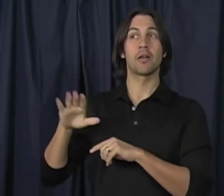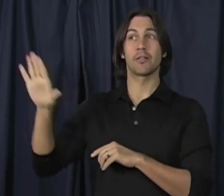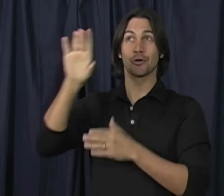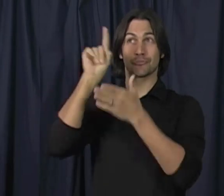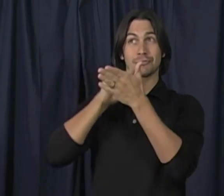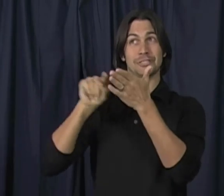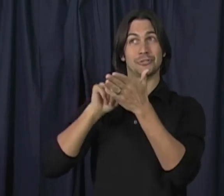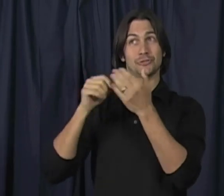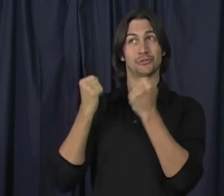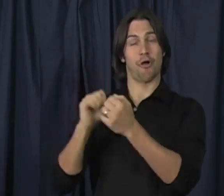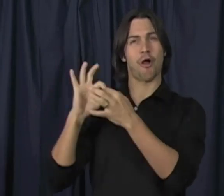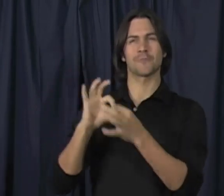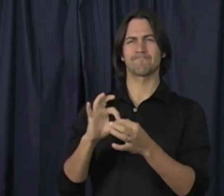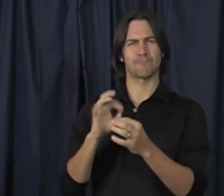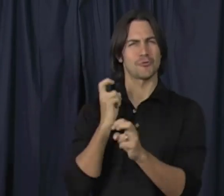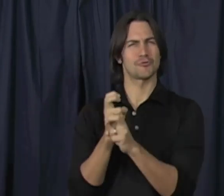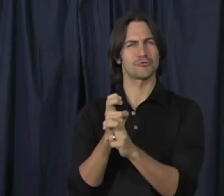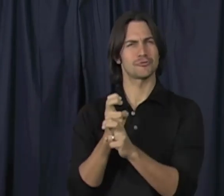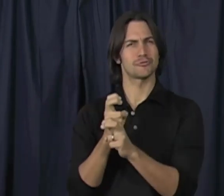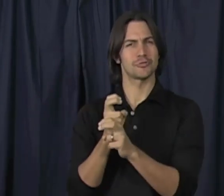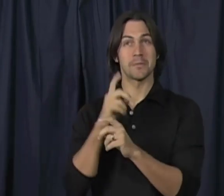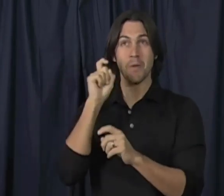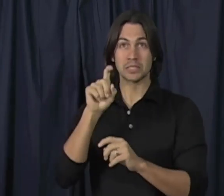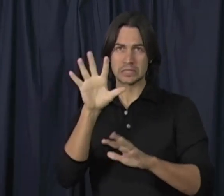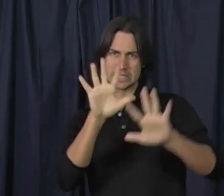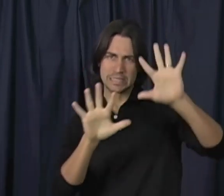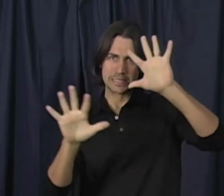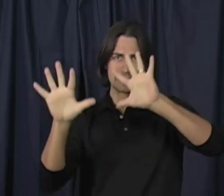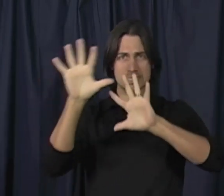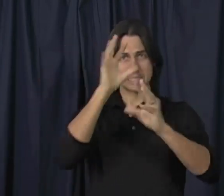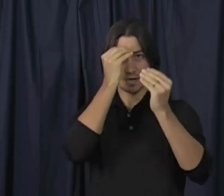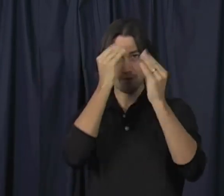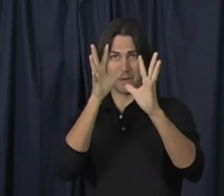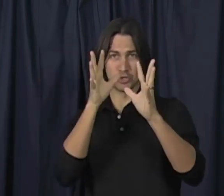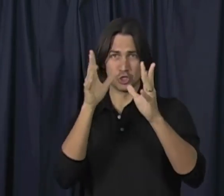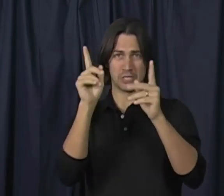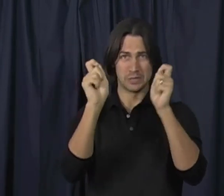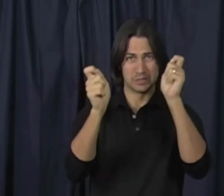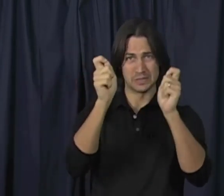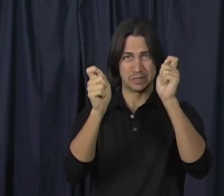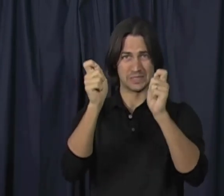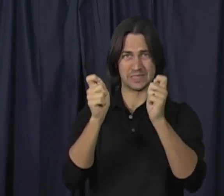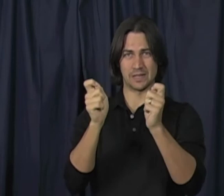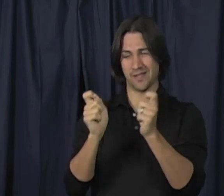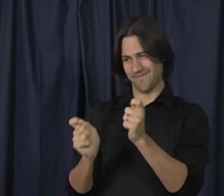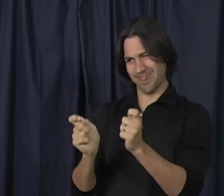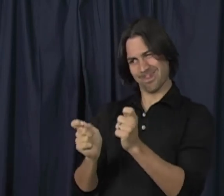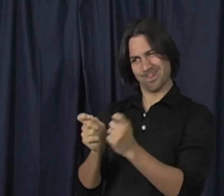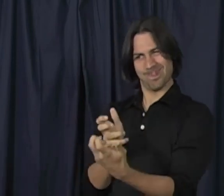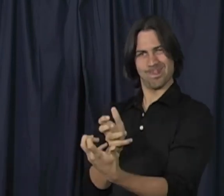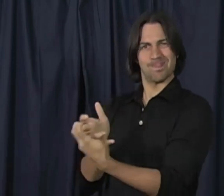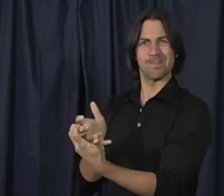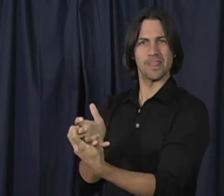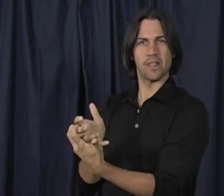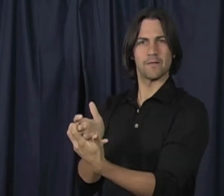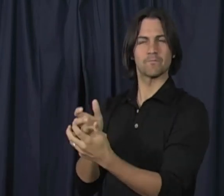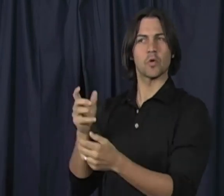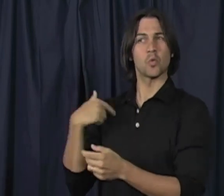four of us agreed that the research isn't strongly connected to the classroom, and we had to navigate through the information and make it fit